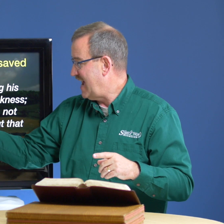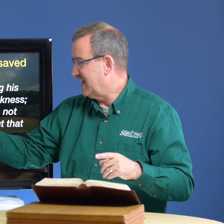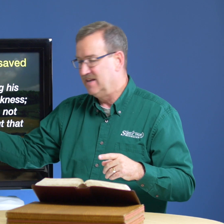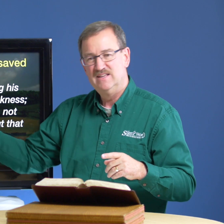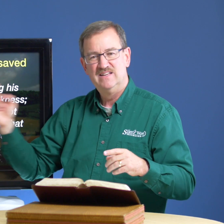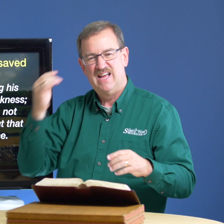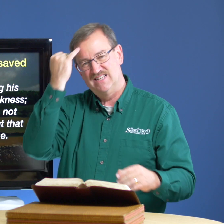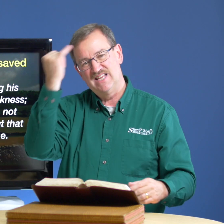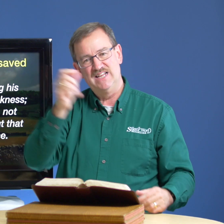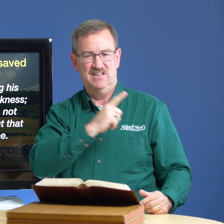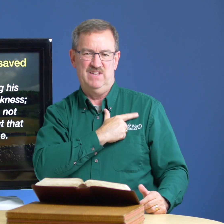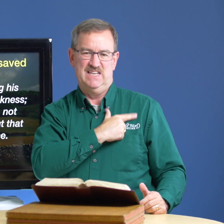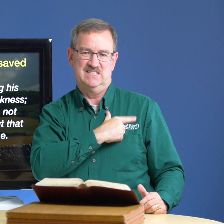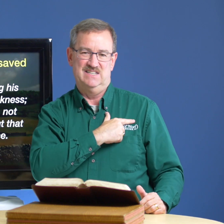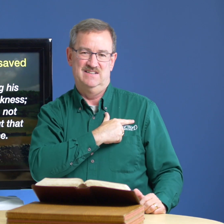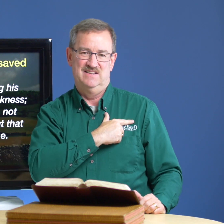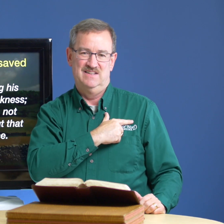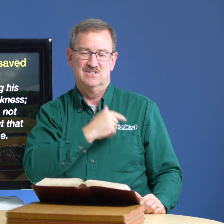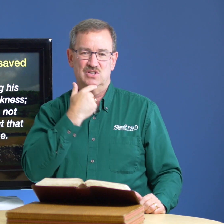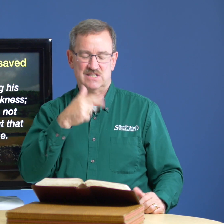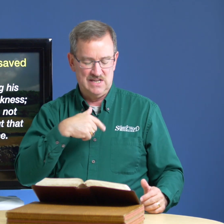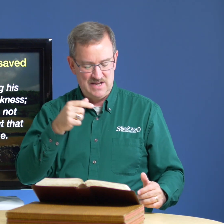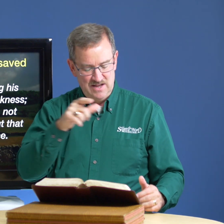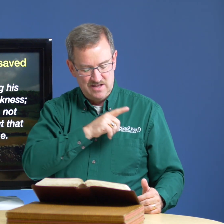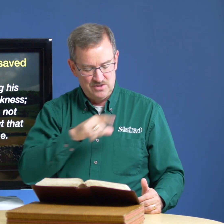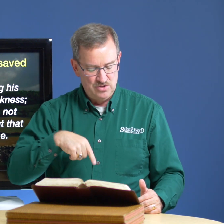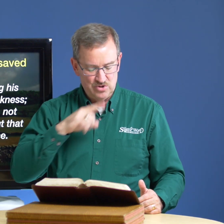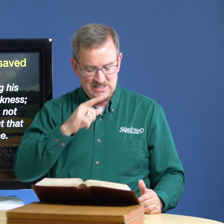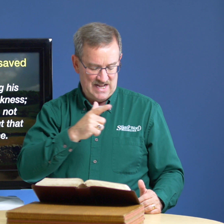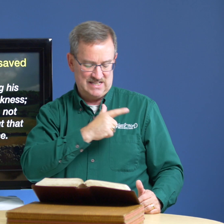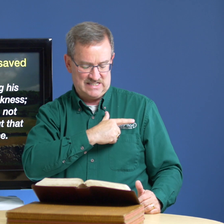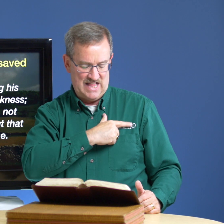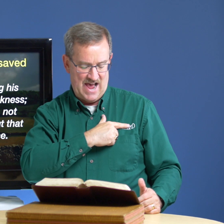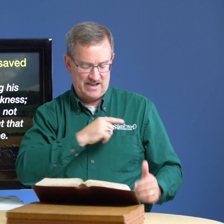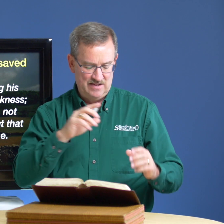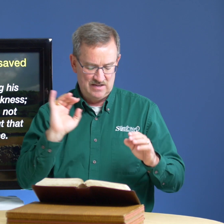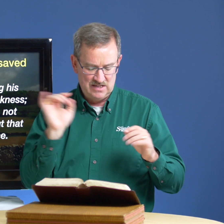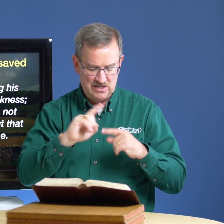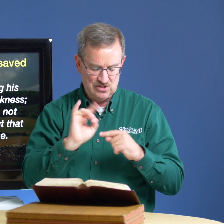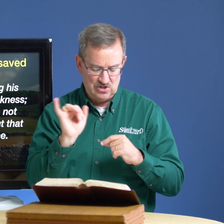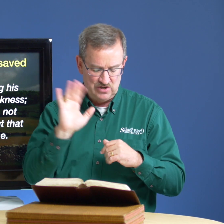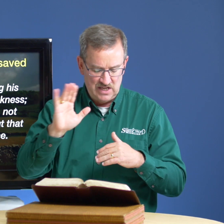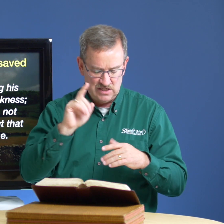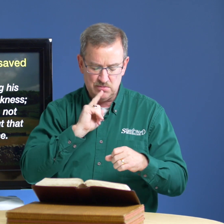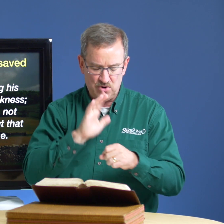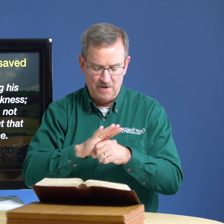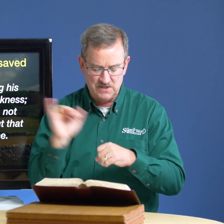has the idea of lazy so let's say that the lord is not slack concerning his promise